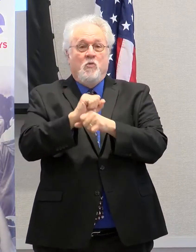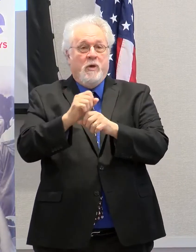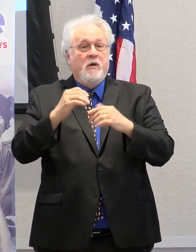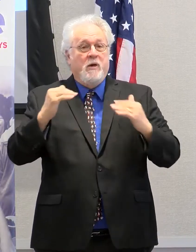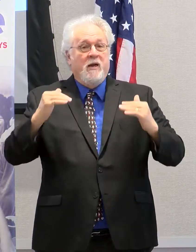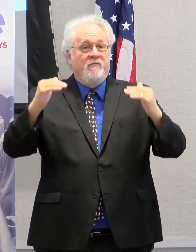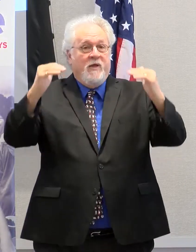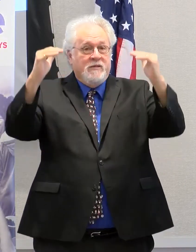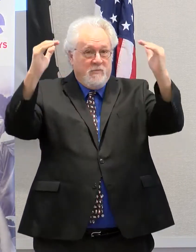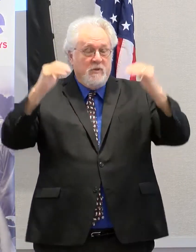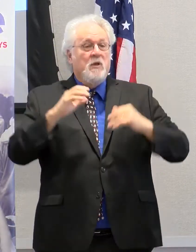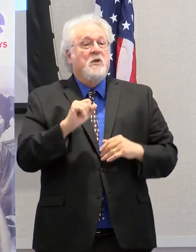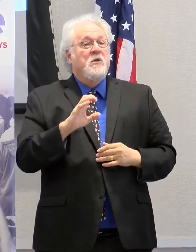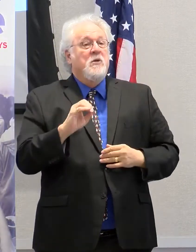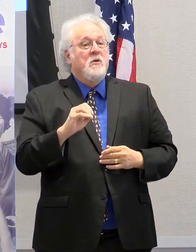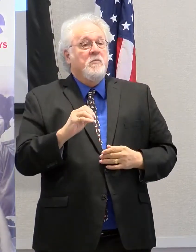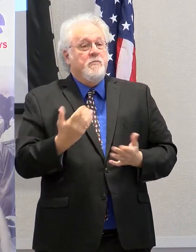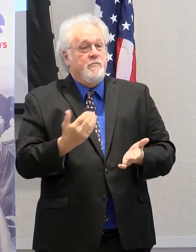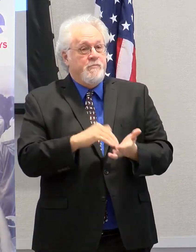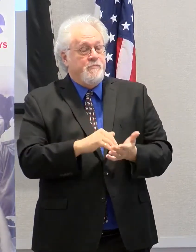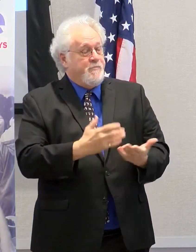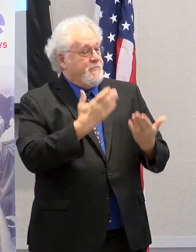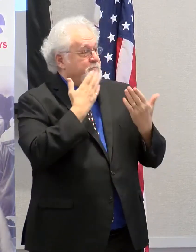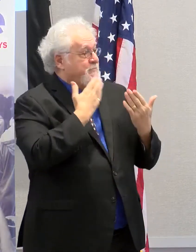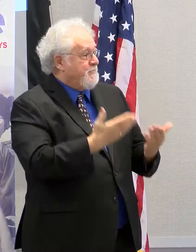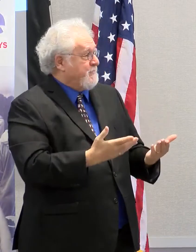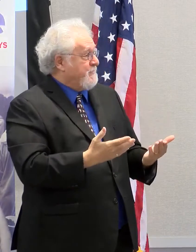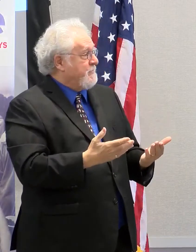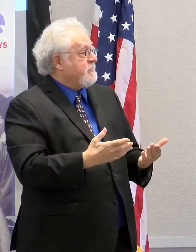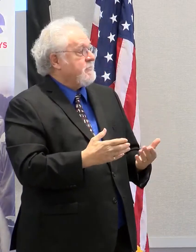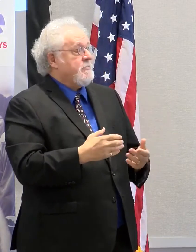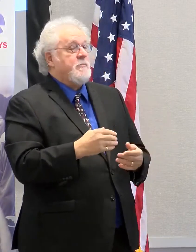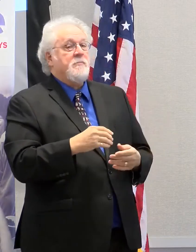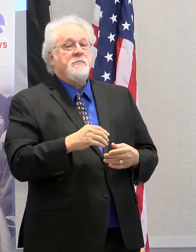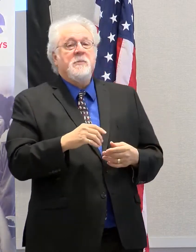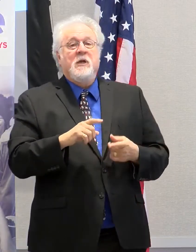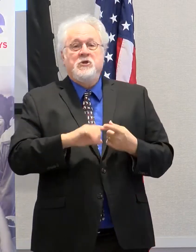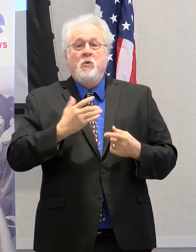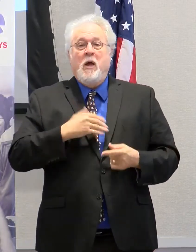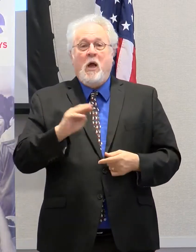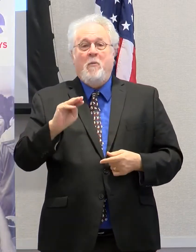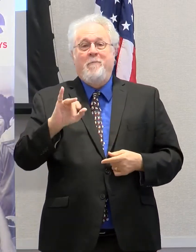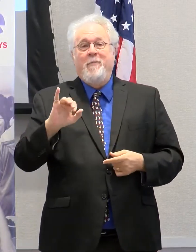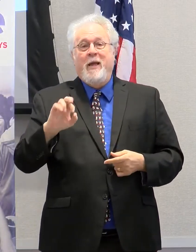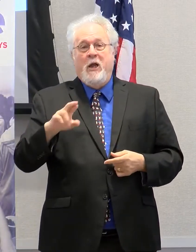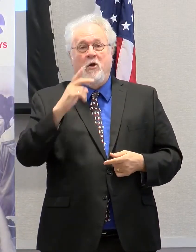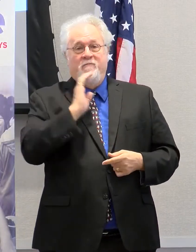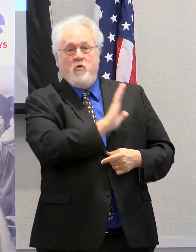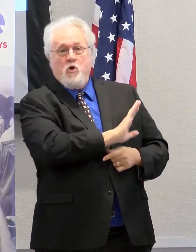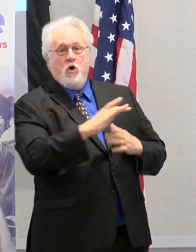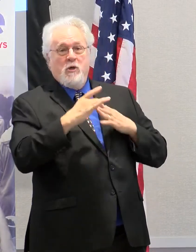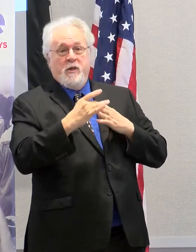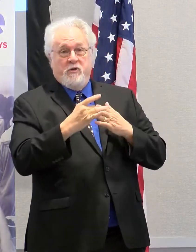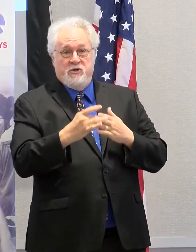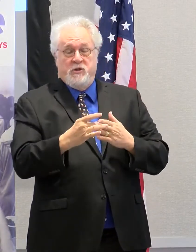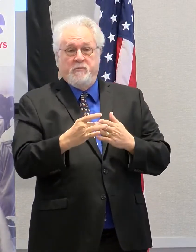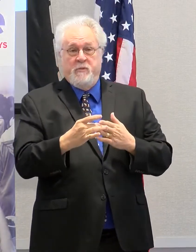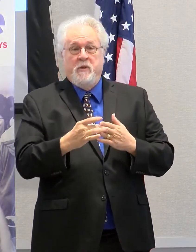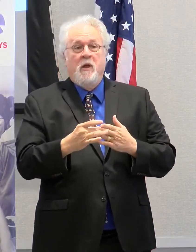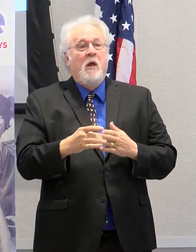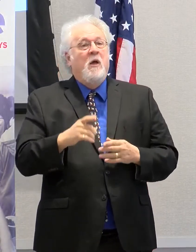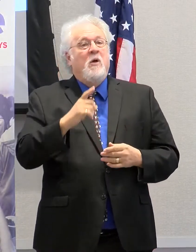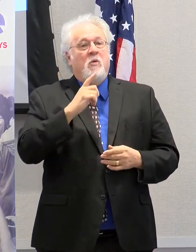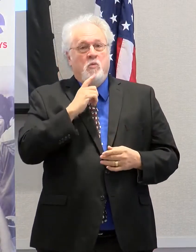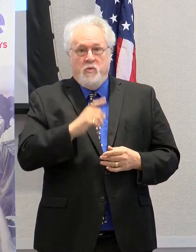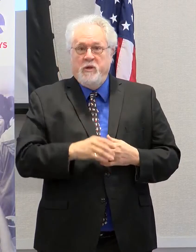venues. And so, again, I just want to express my appreciation to our mayor for her leadership. It